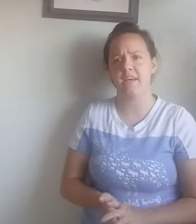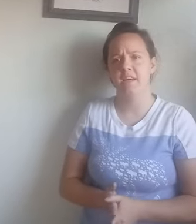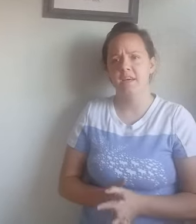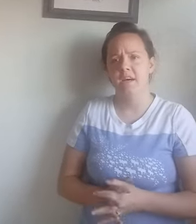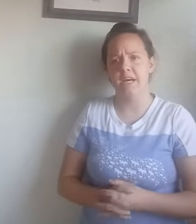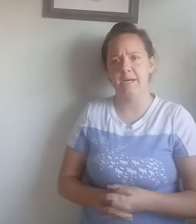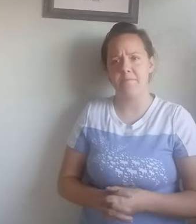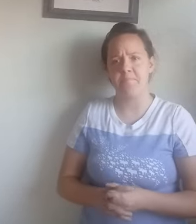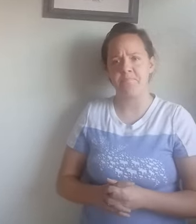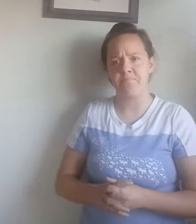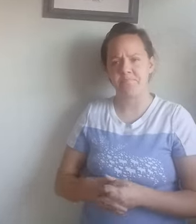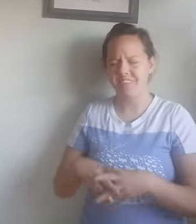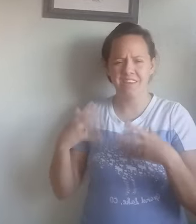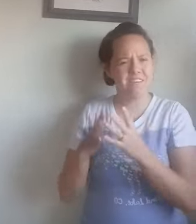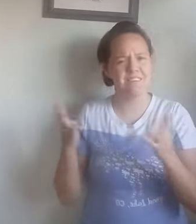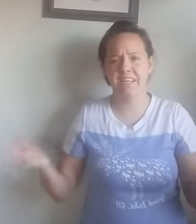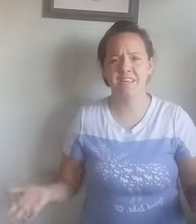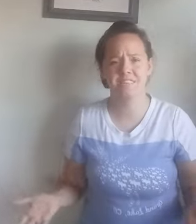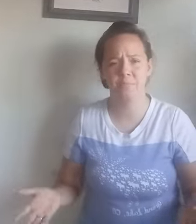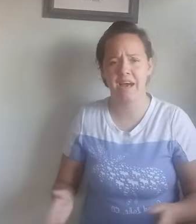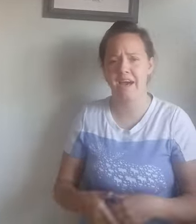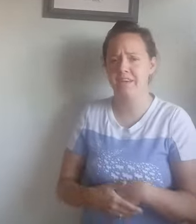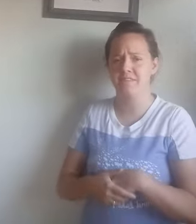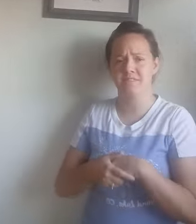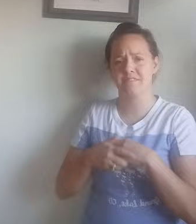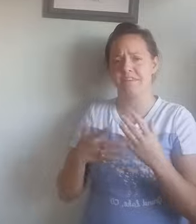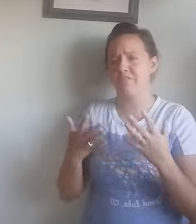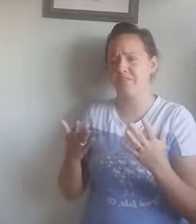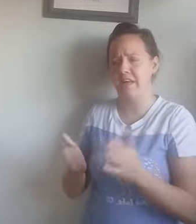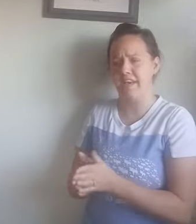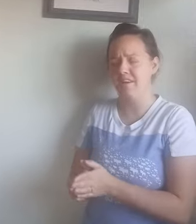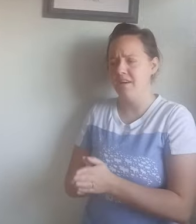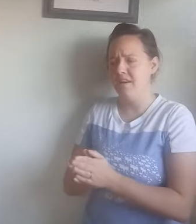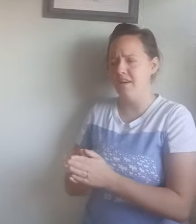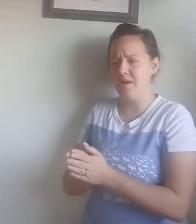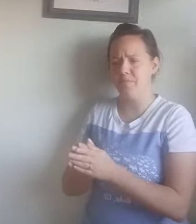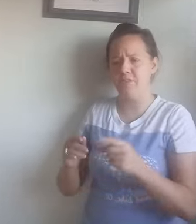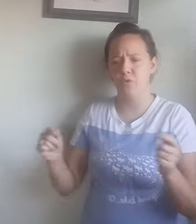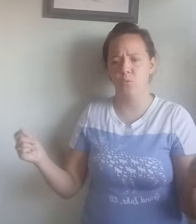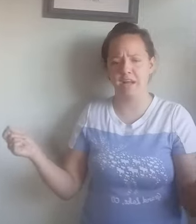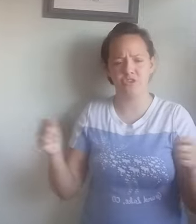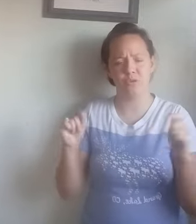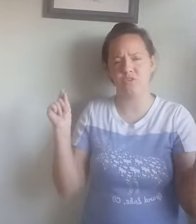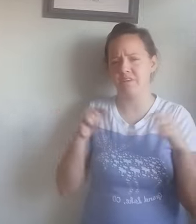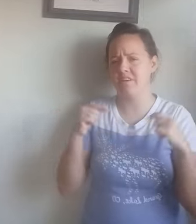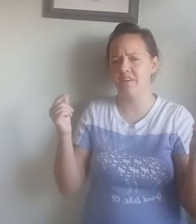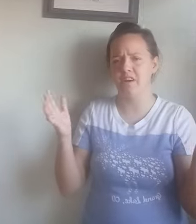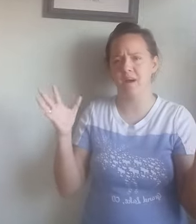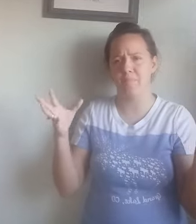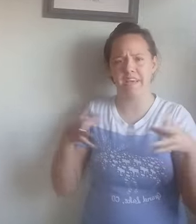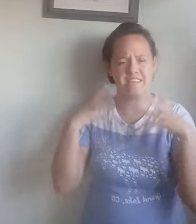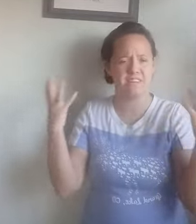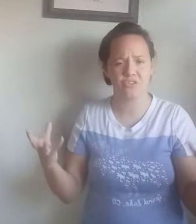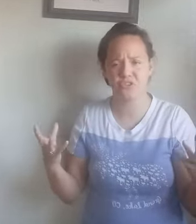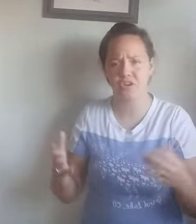cleaning supplies, stuff like if you want to use a make a duster